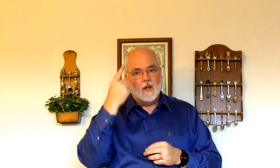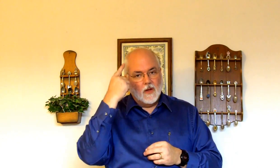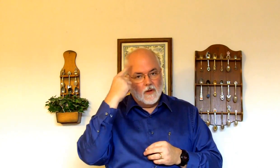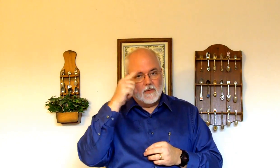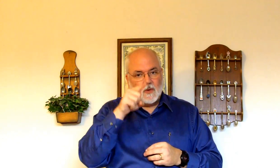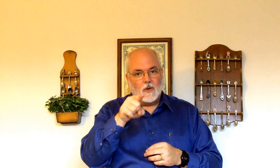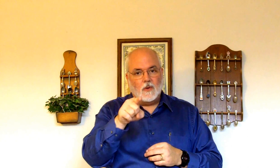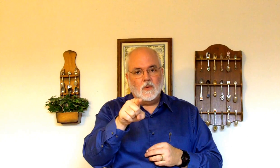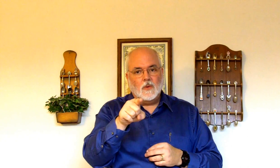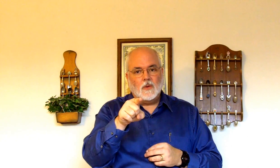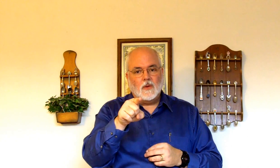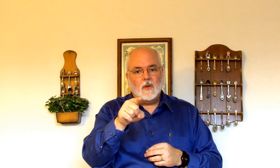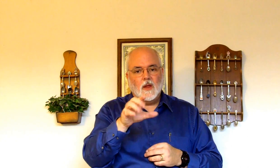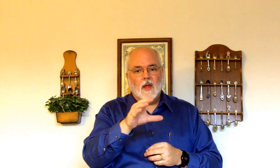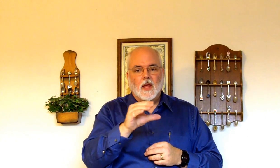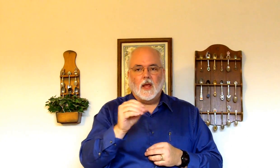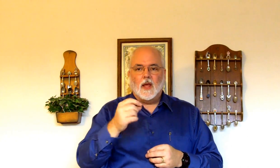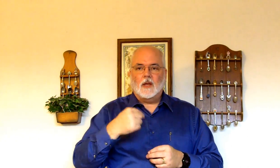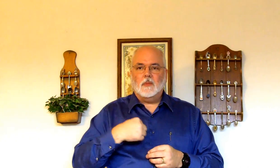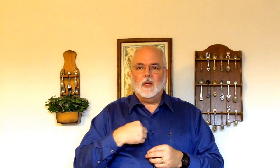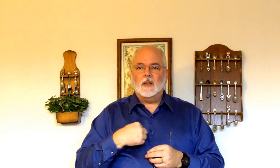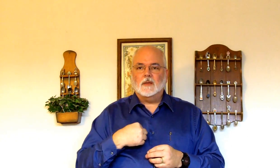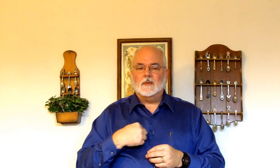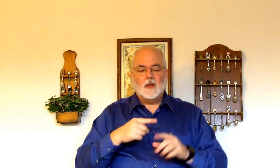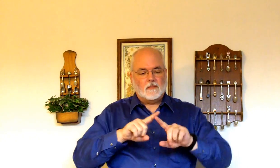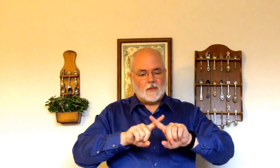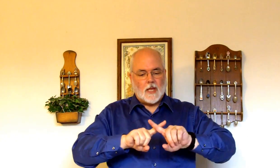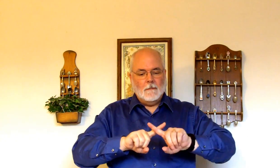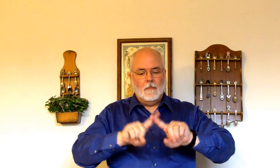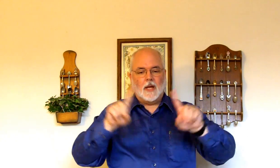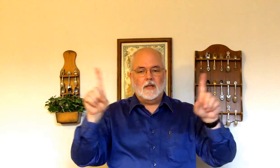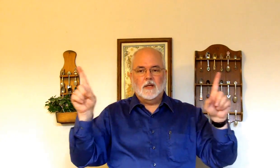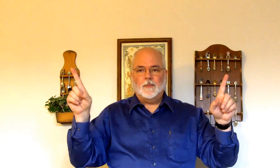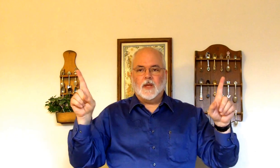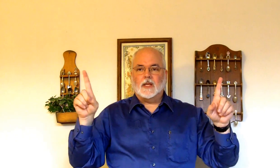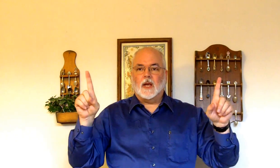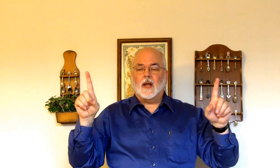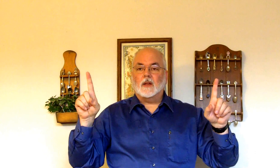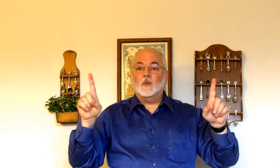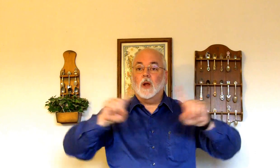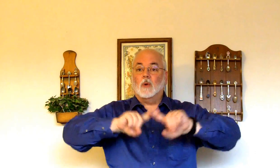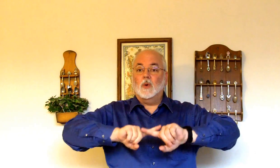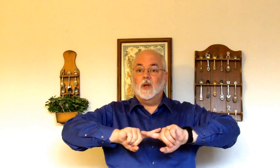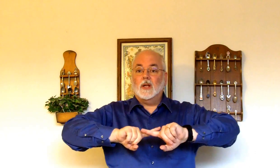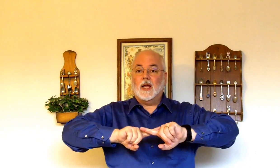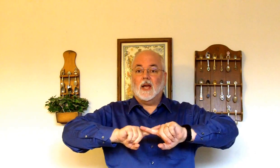For you. And me. But. It's kind of like railroad ties.